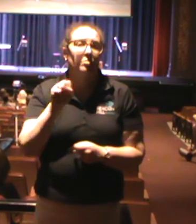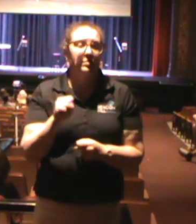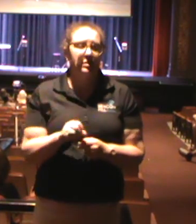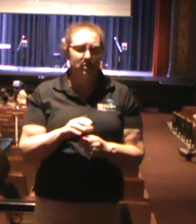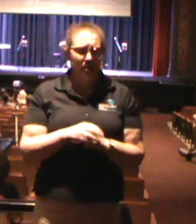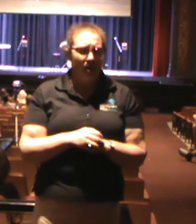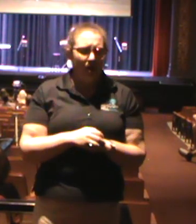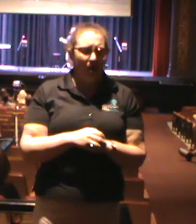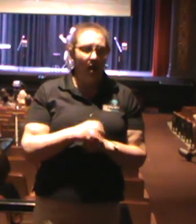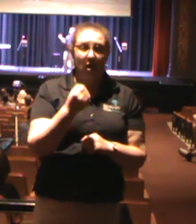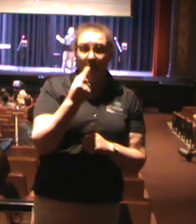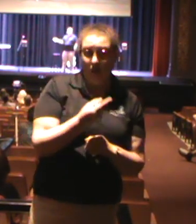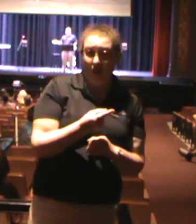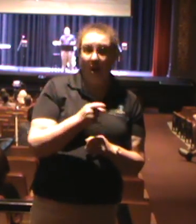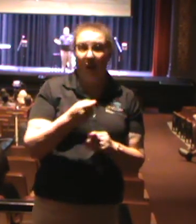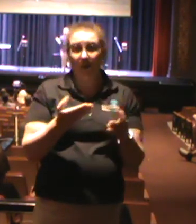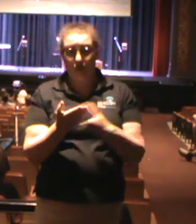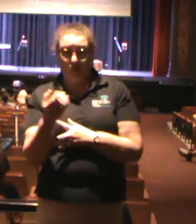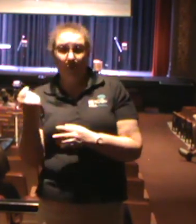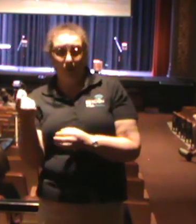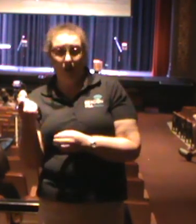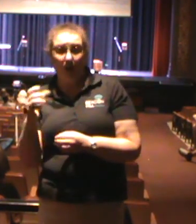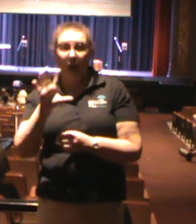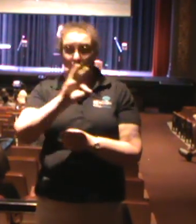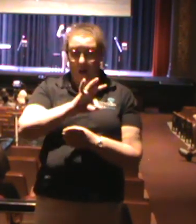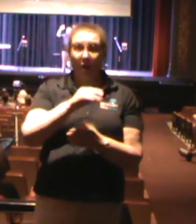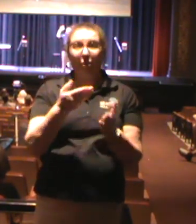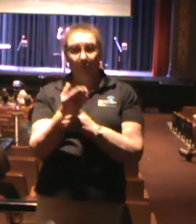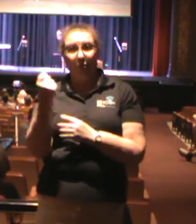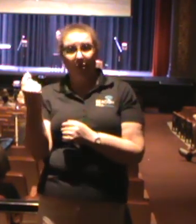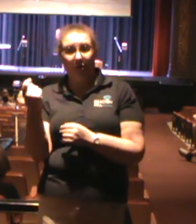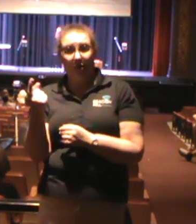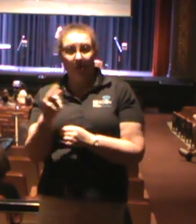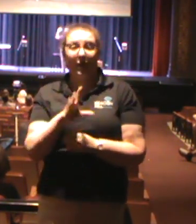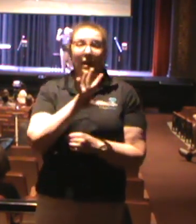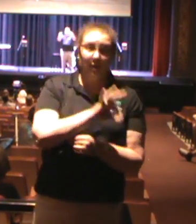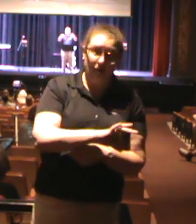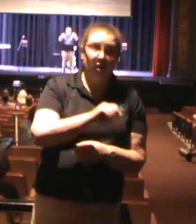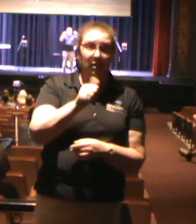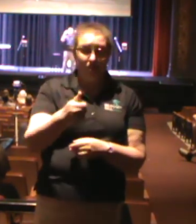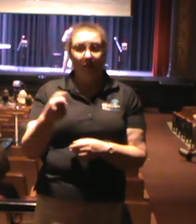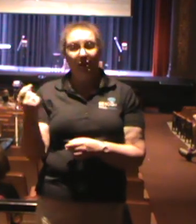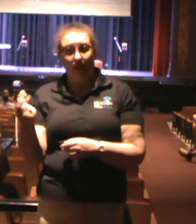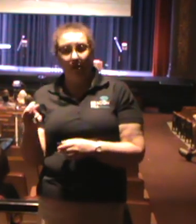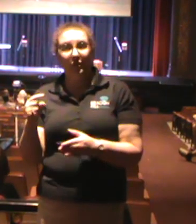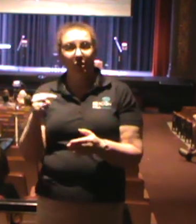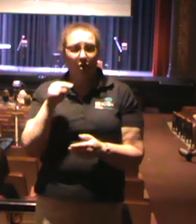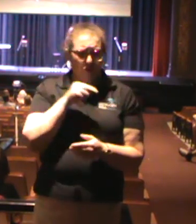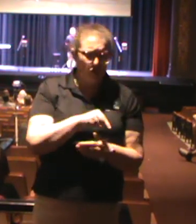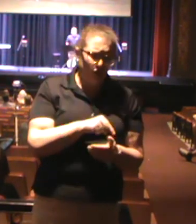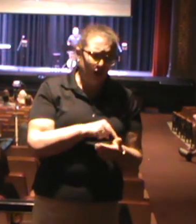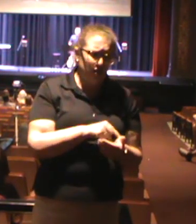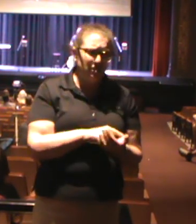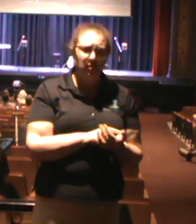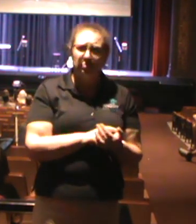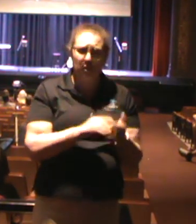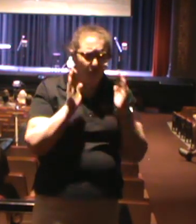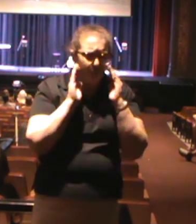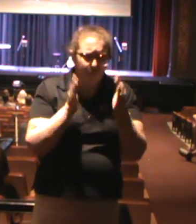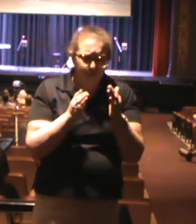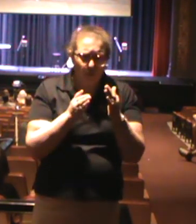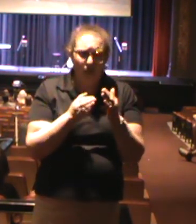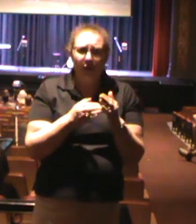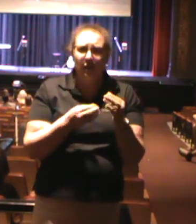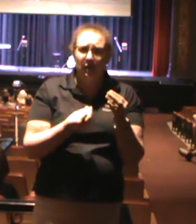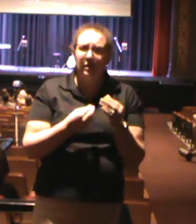so you think Romans 9, Romans 10, and Romans 11, which, by the way, y'all have dug in and desired to grow deeper and deeper into this. But if you